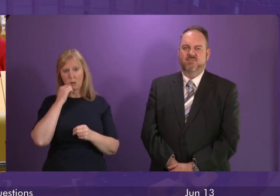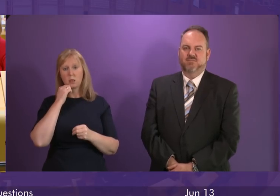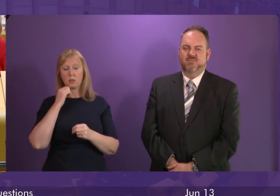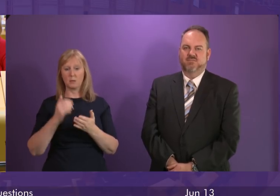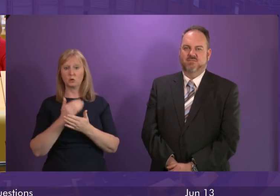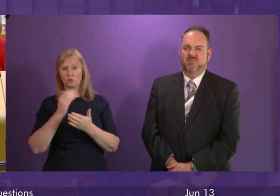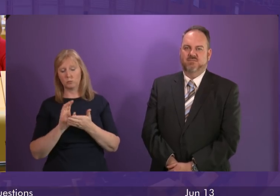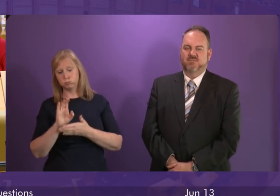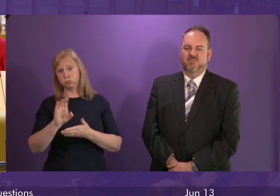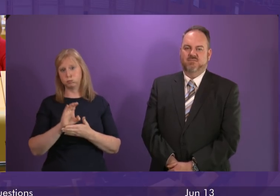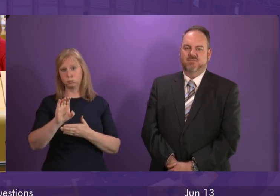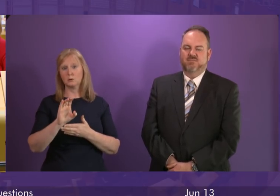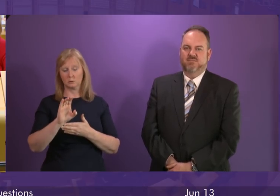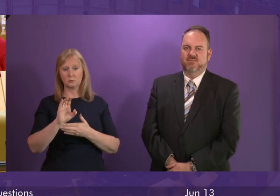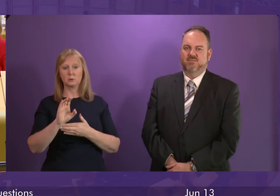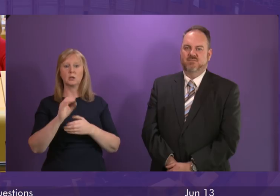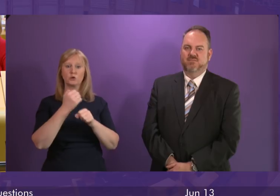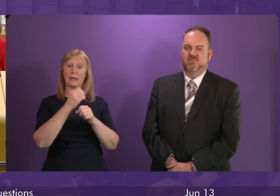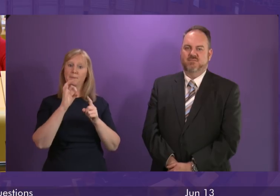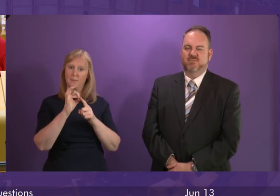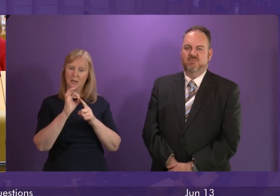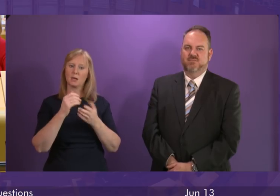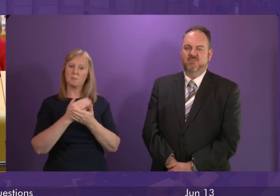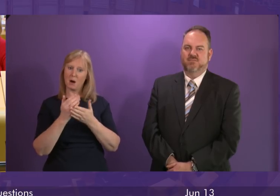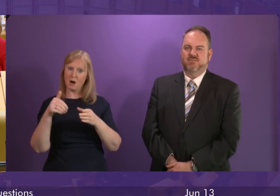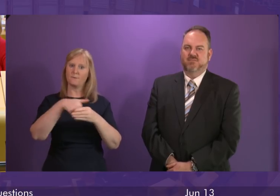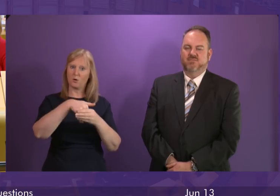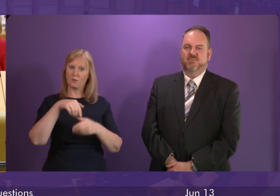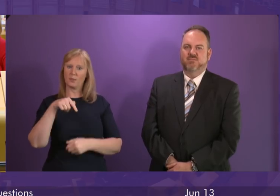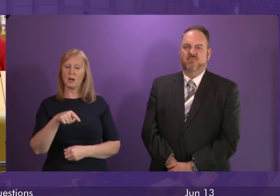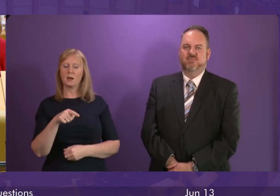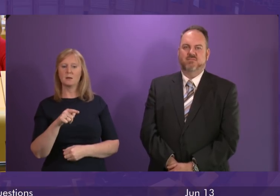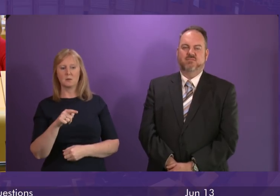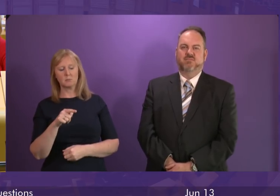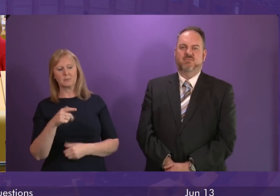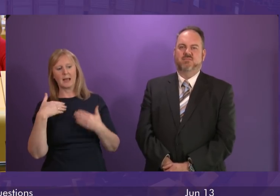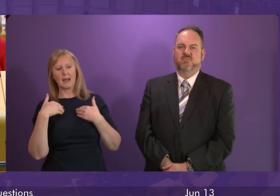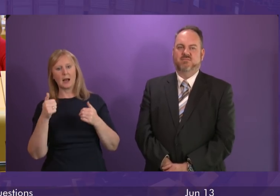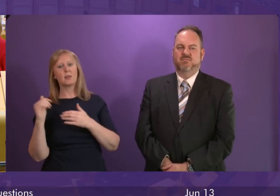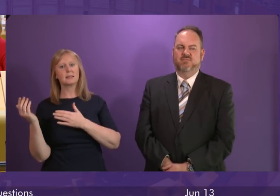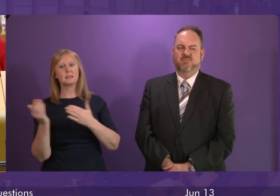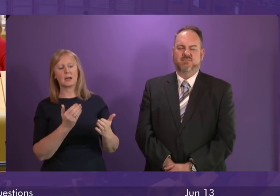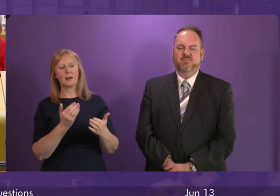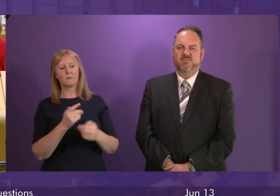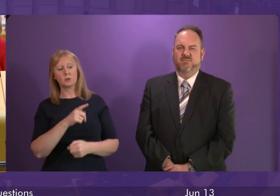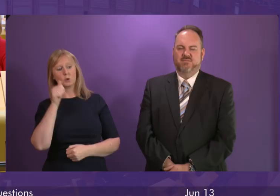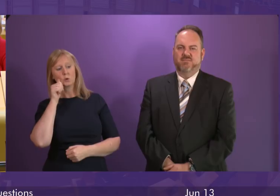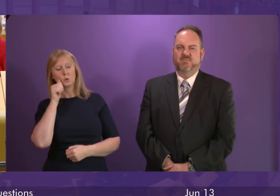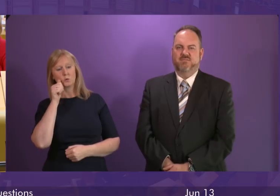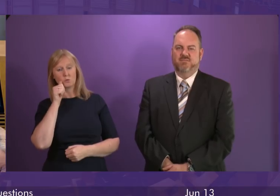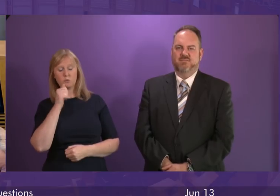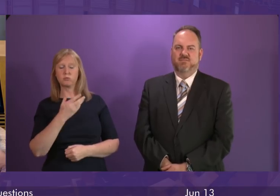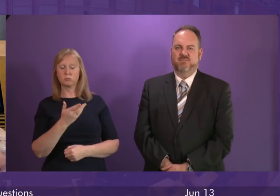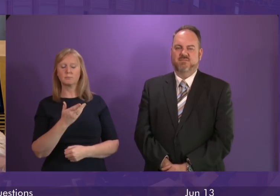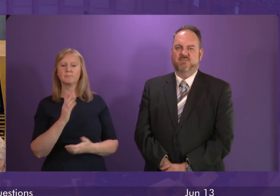practice is a vital part of that but I think as anybody who understands how the health service works will know and I know Alison